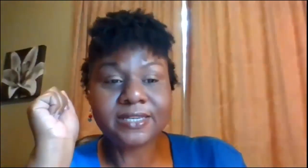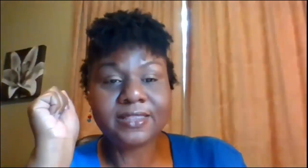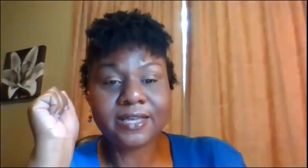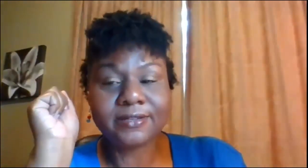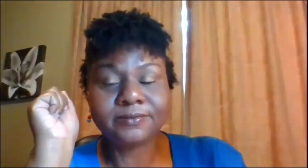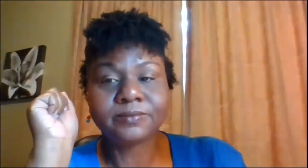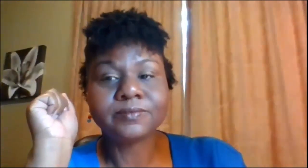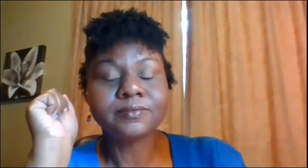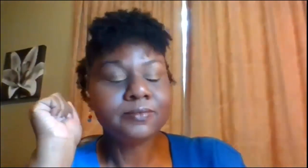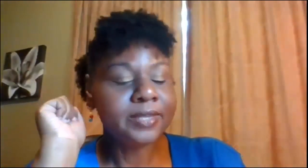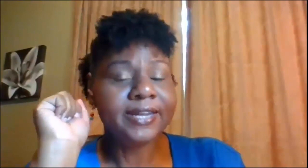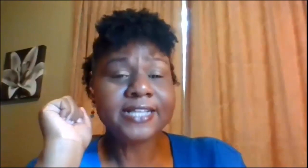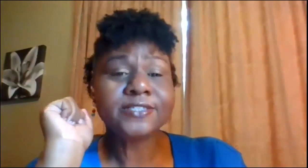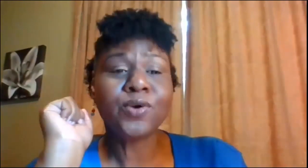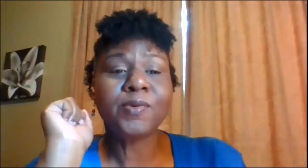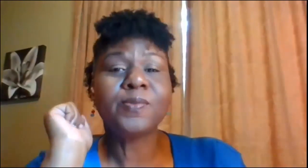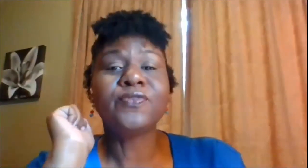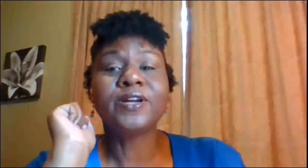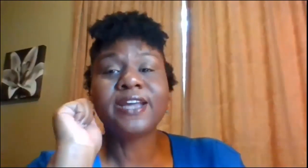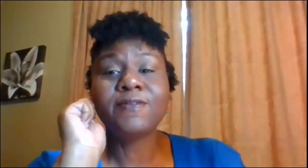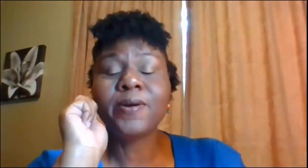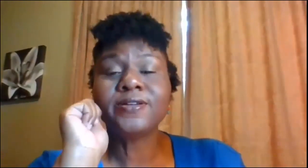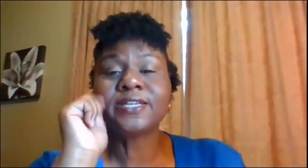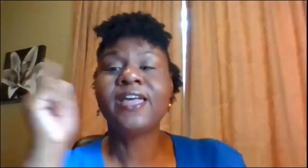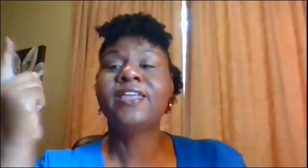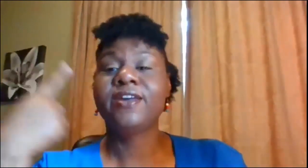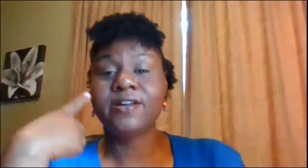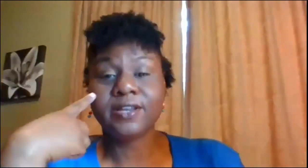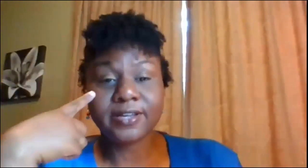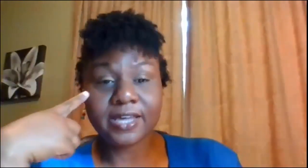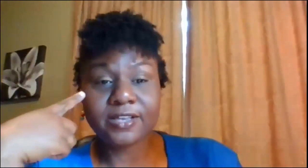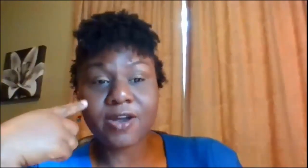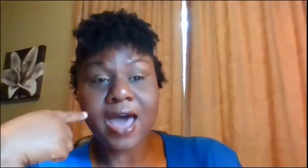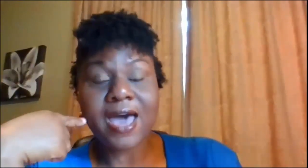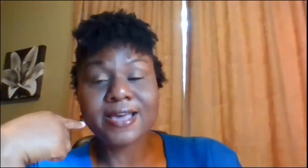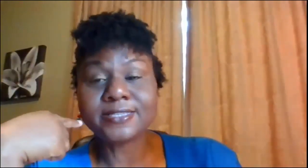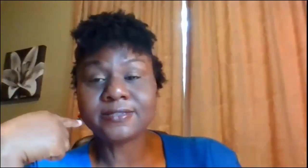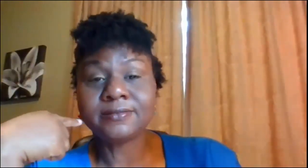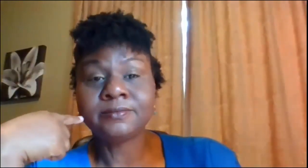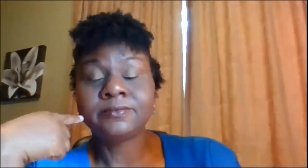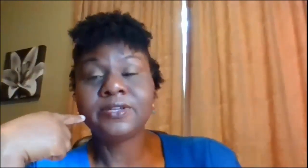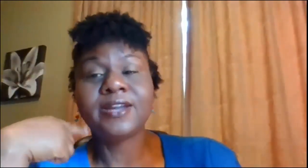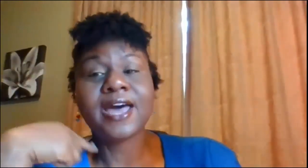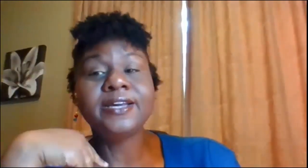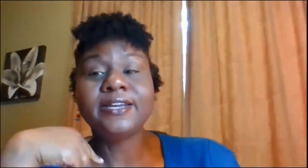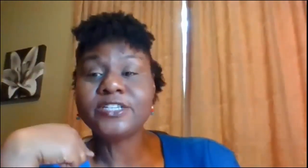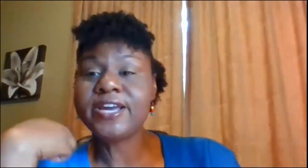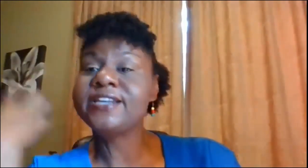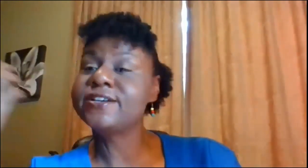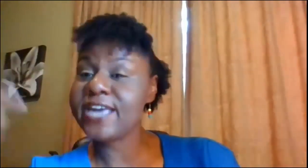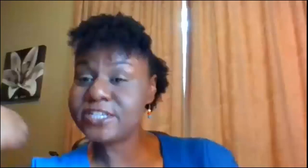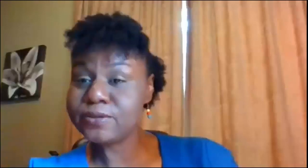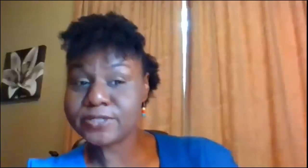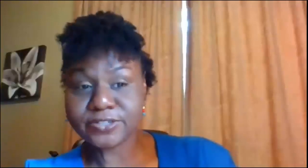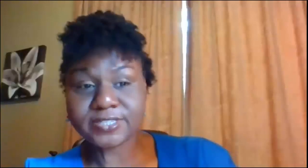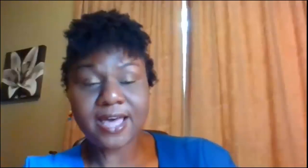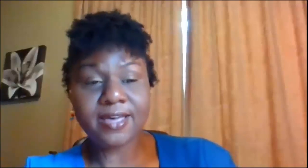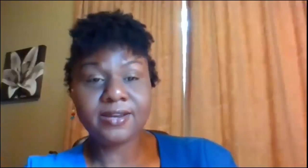anything and that's normal before a deaf person they're gonna look in your eyes they're not looking at your hand they're catching what you're signing